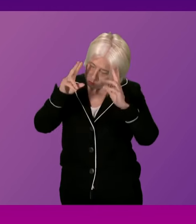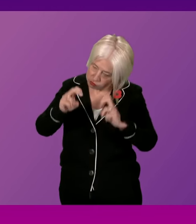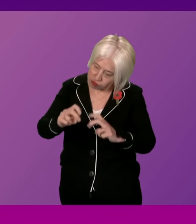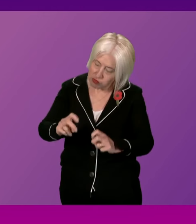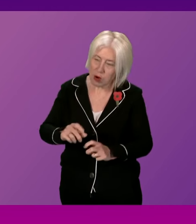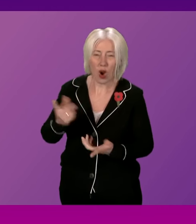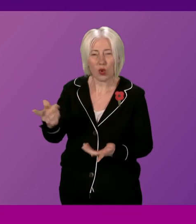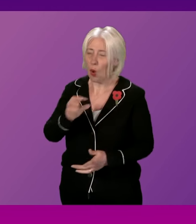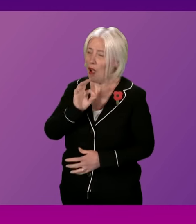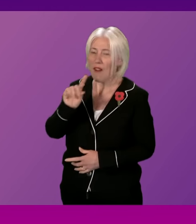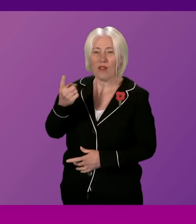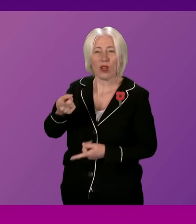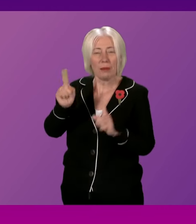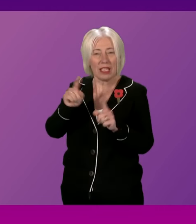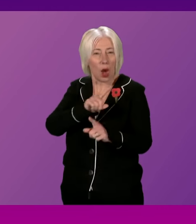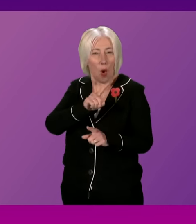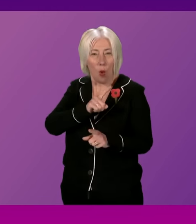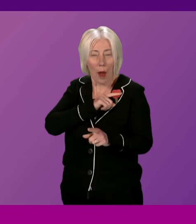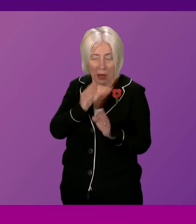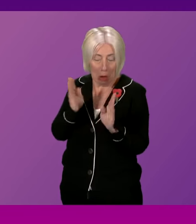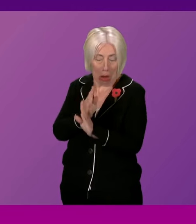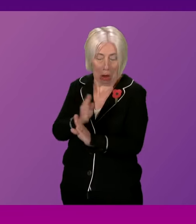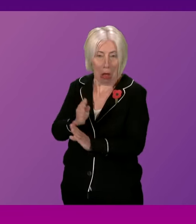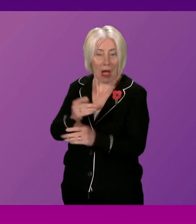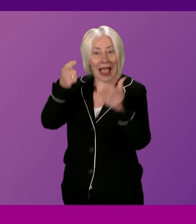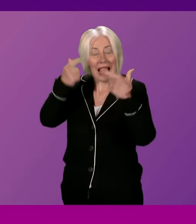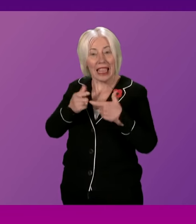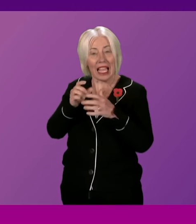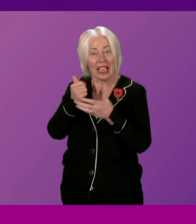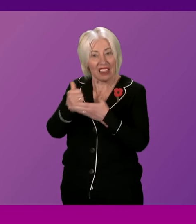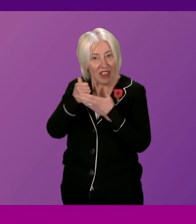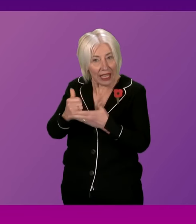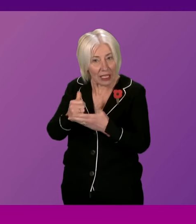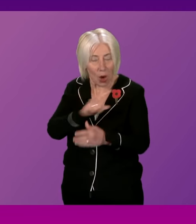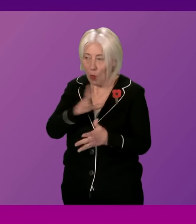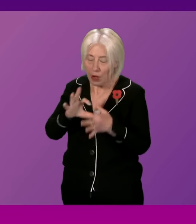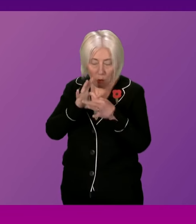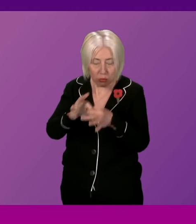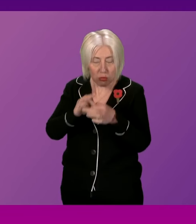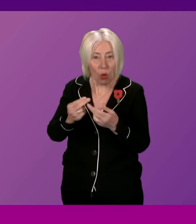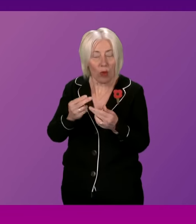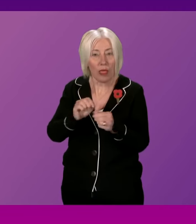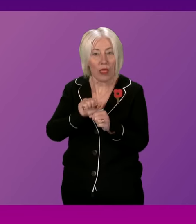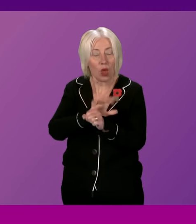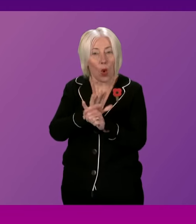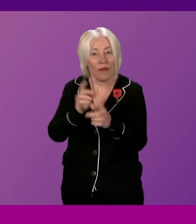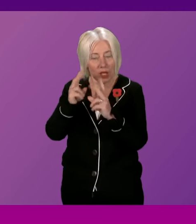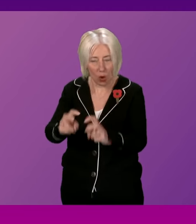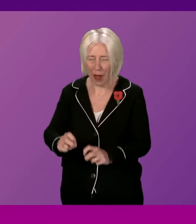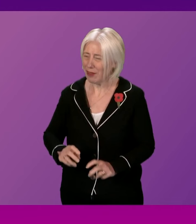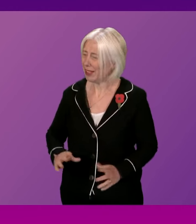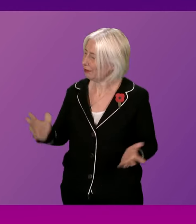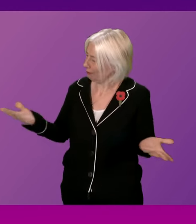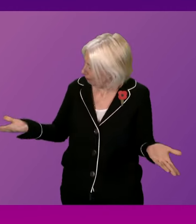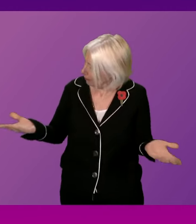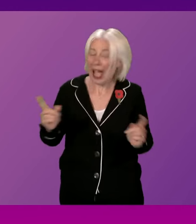is your government hiding the legal advice and not cooperating with the inquiry? First Minister. Whatever information